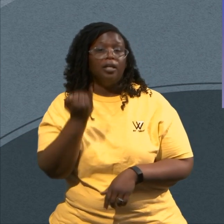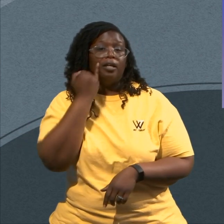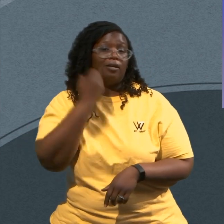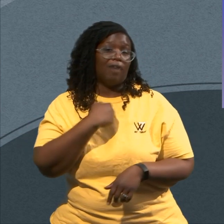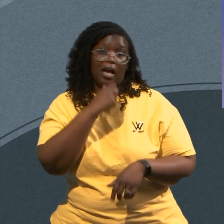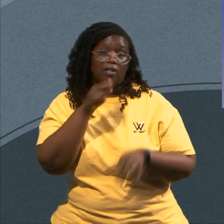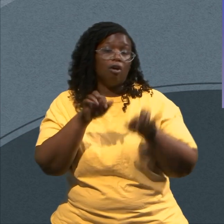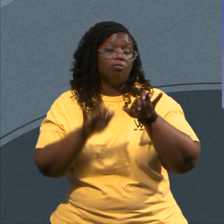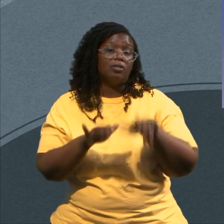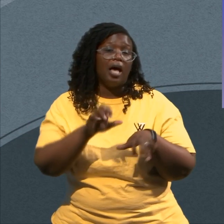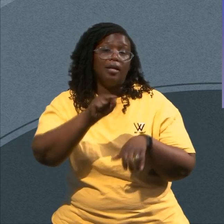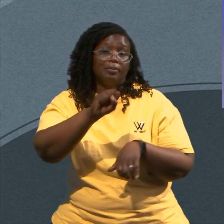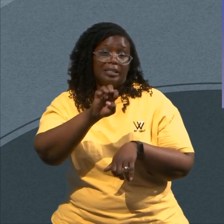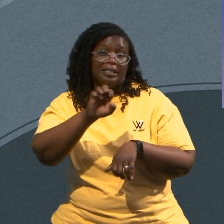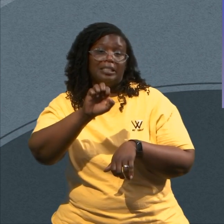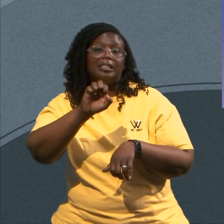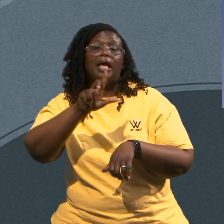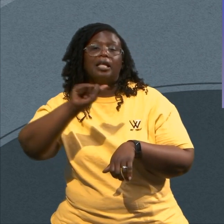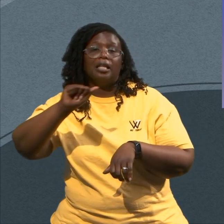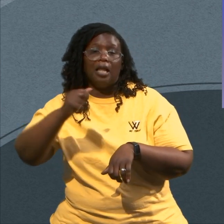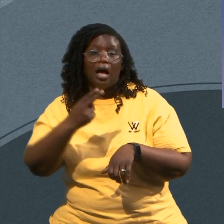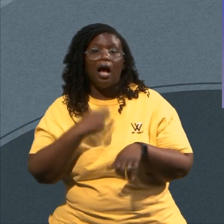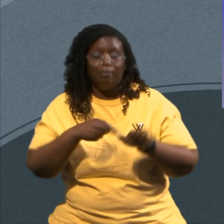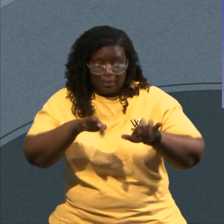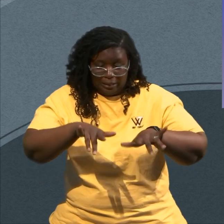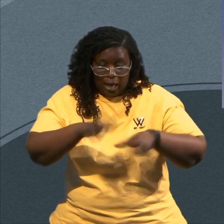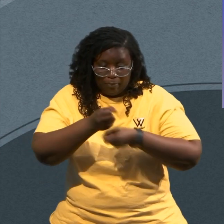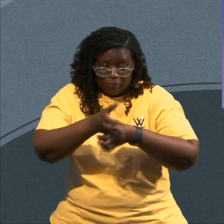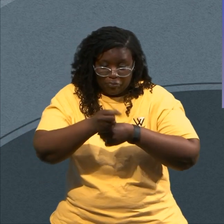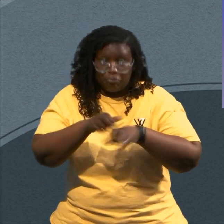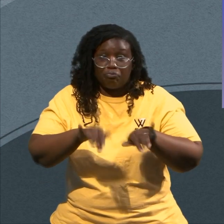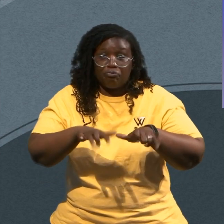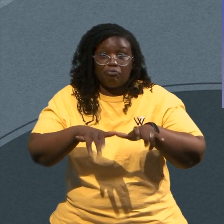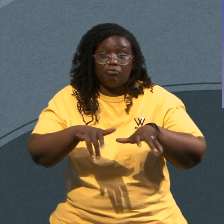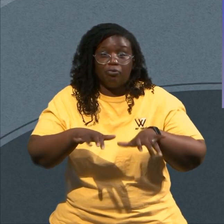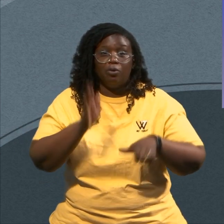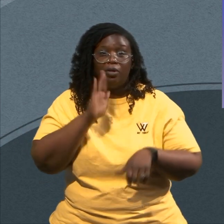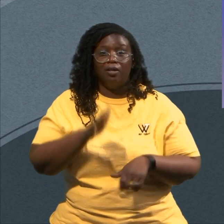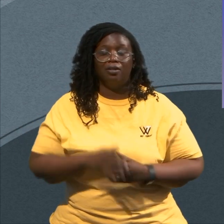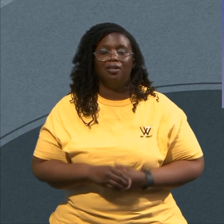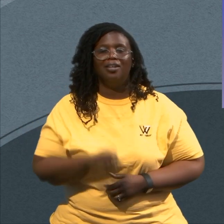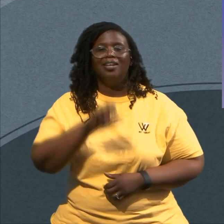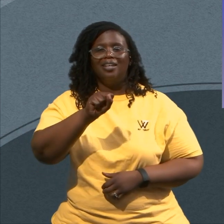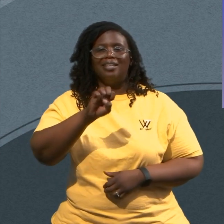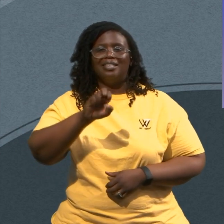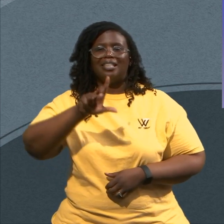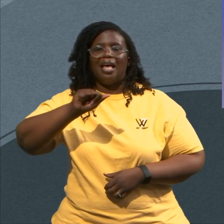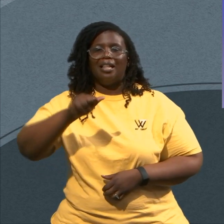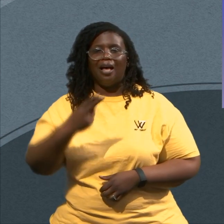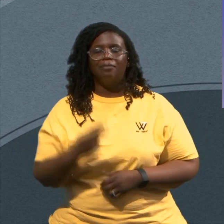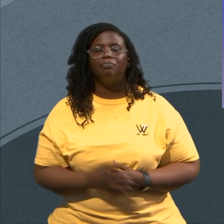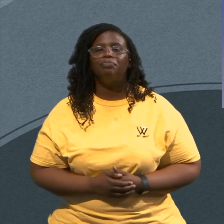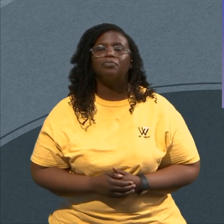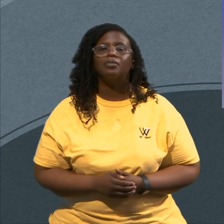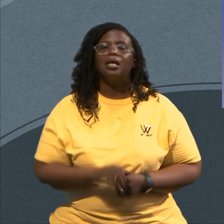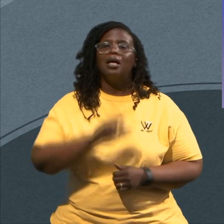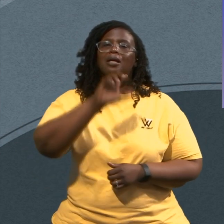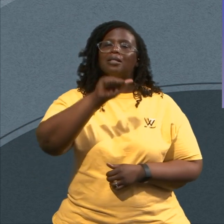a few Characters Everybody Shout Selah The Amplified Bible Will